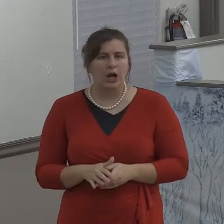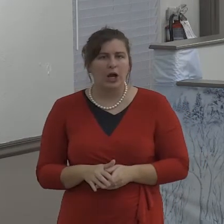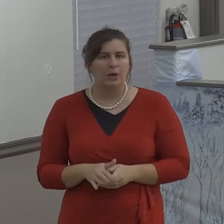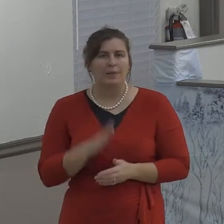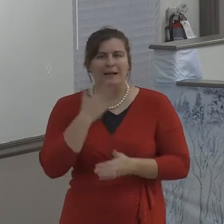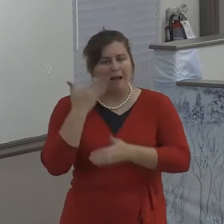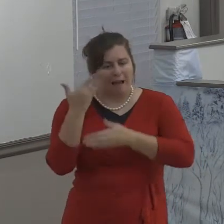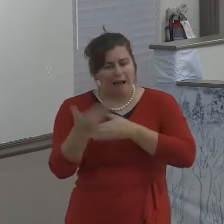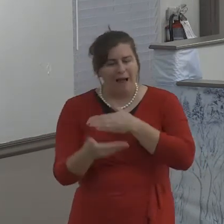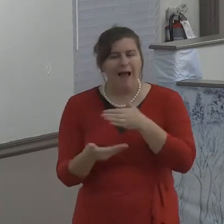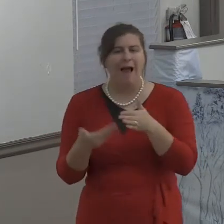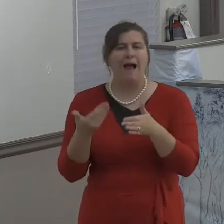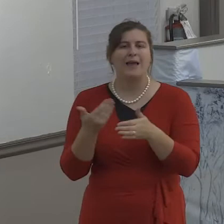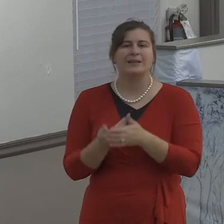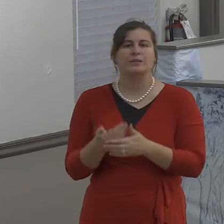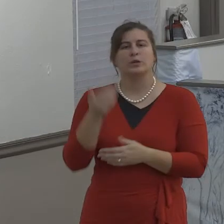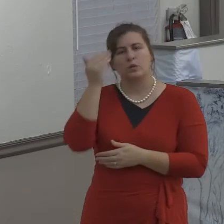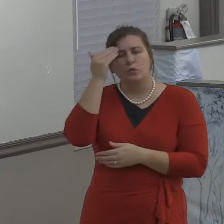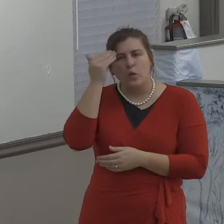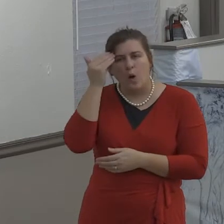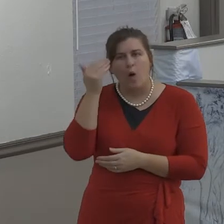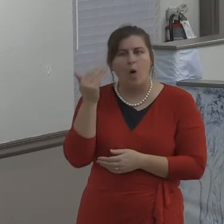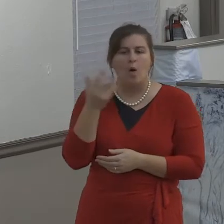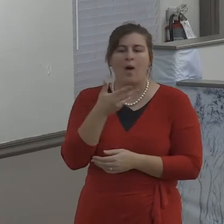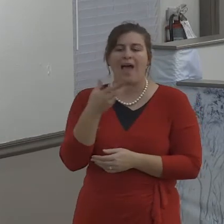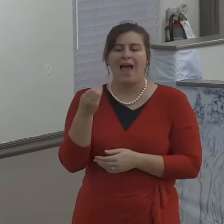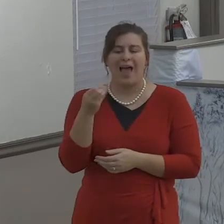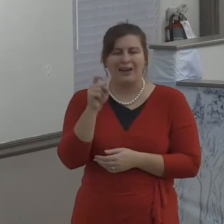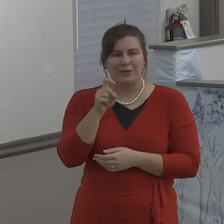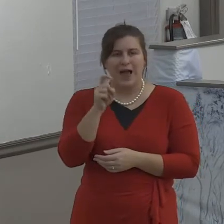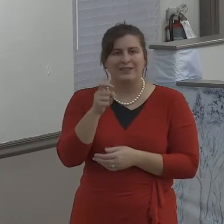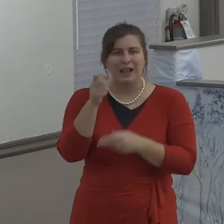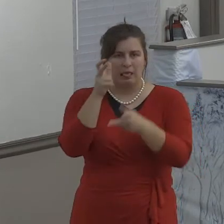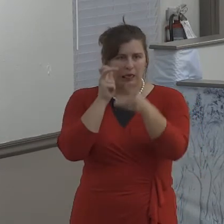And, and when it is that we speak, let's speak truthfully.